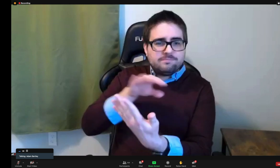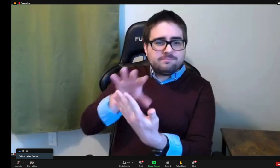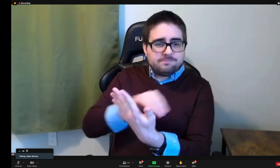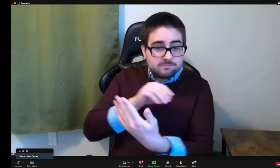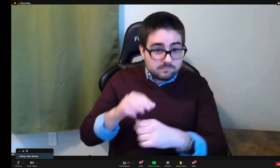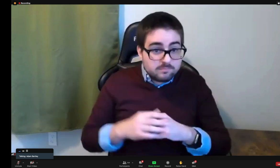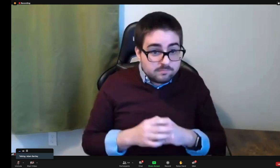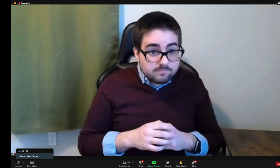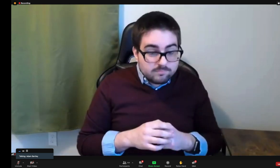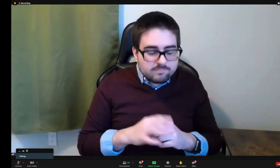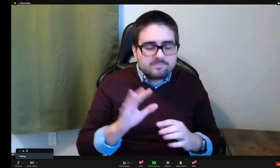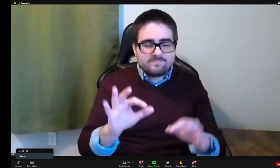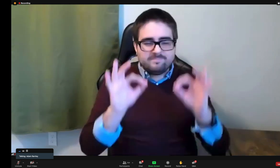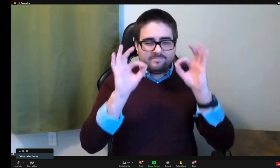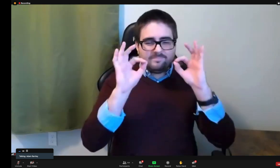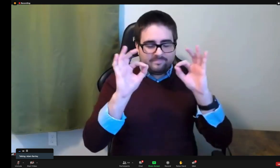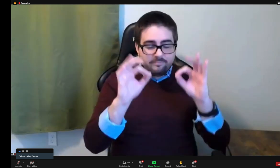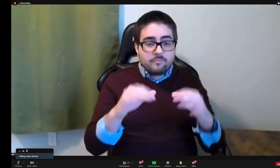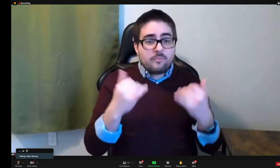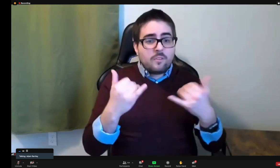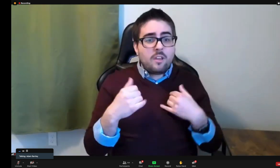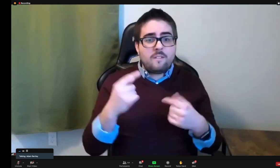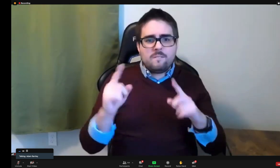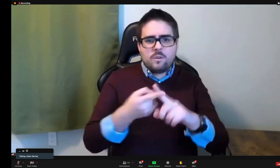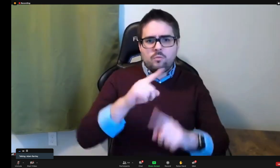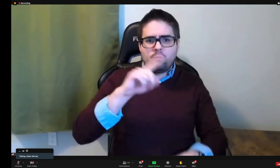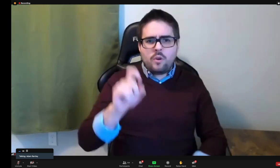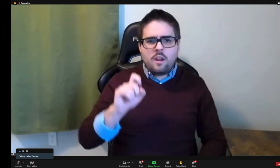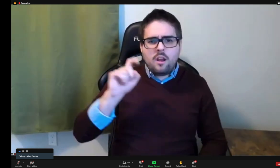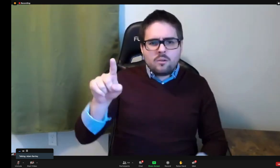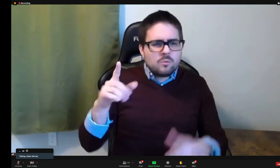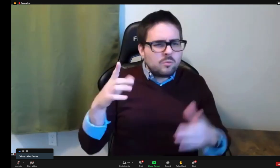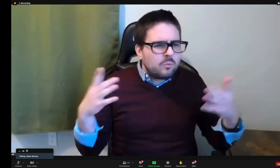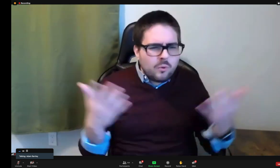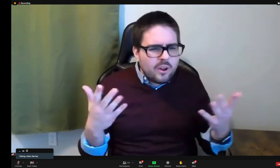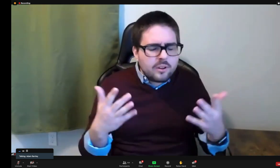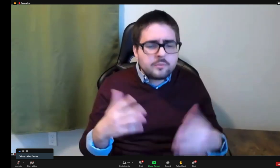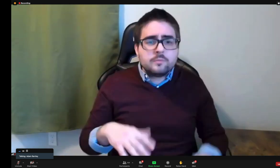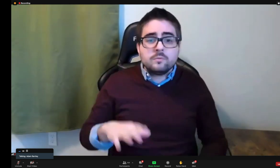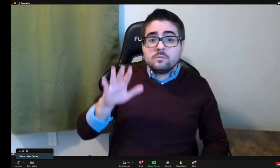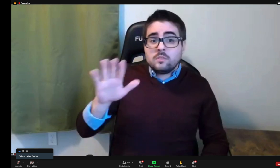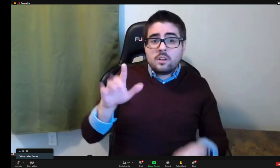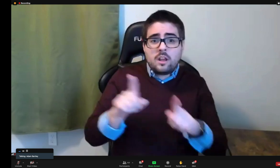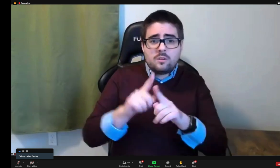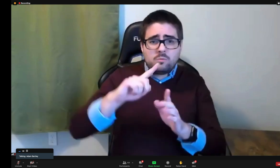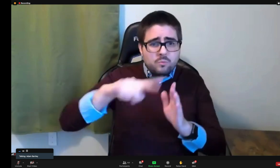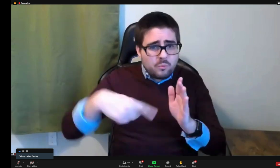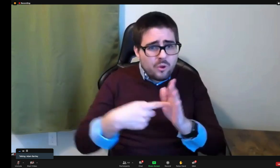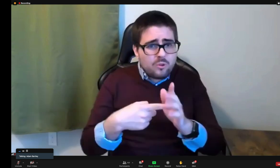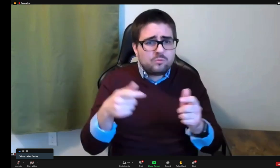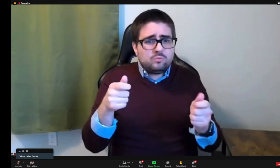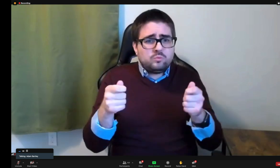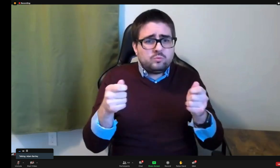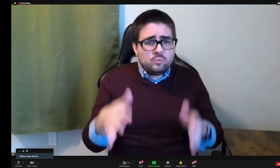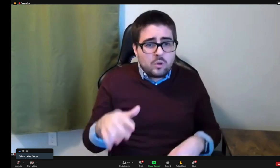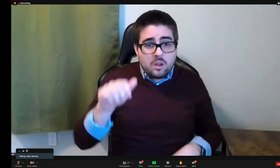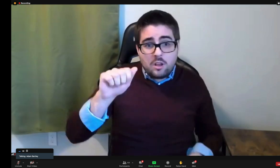for the event today. Okay, so in lieu of that, we have prerecorded responses to our questions. The questions that we asked were about